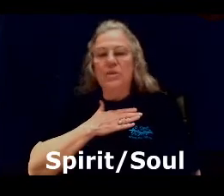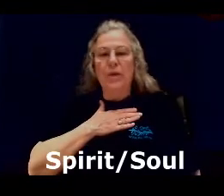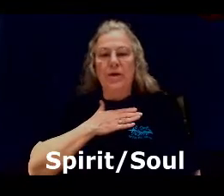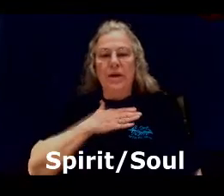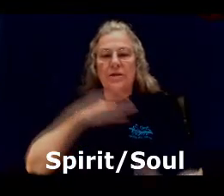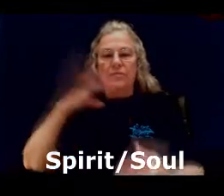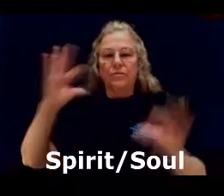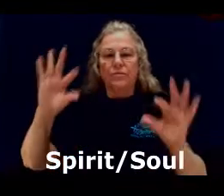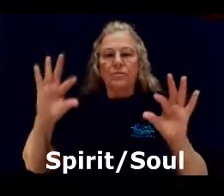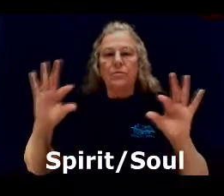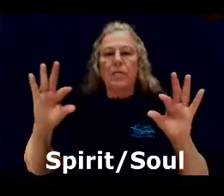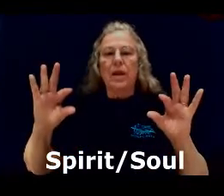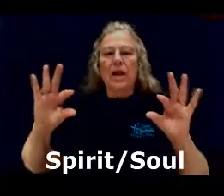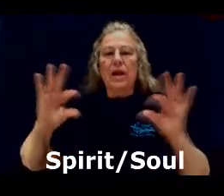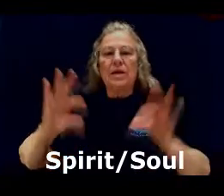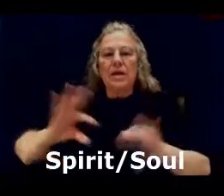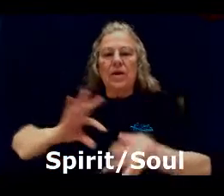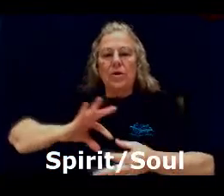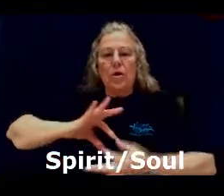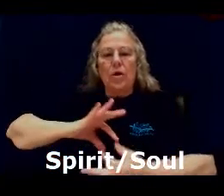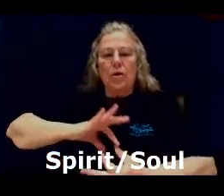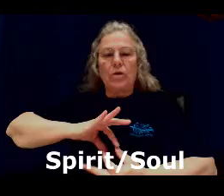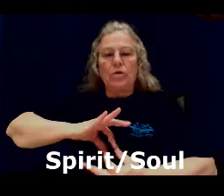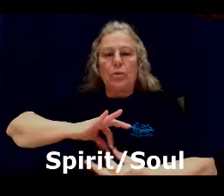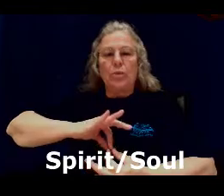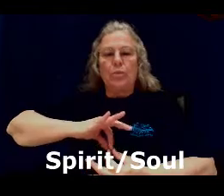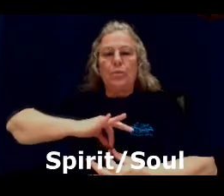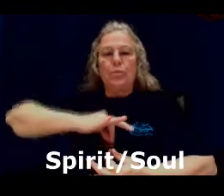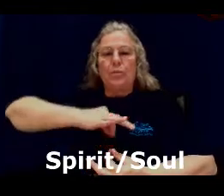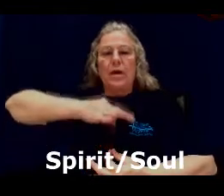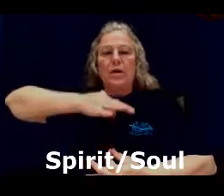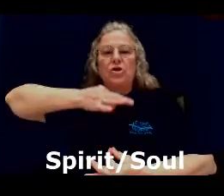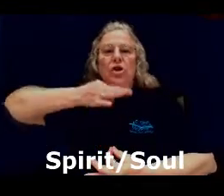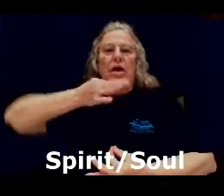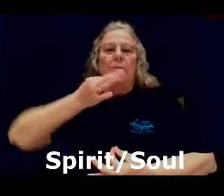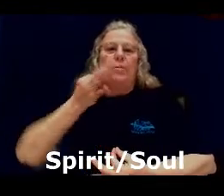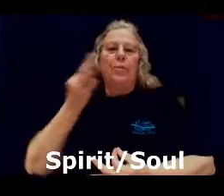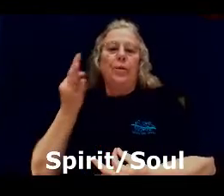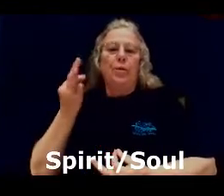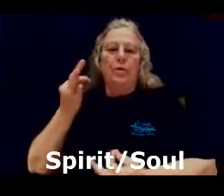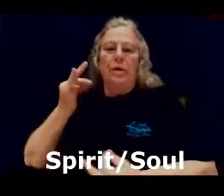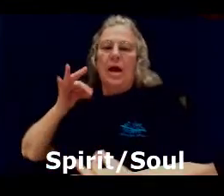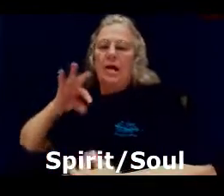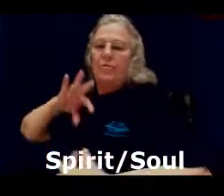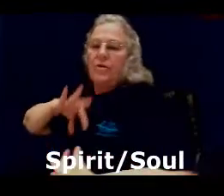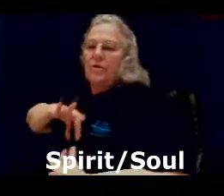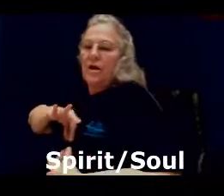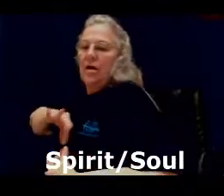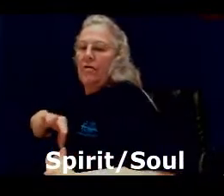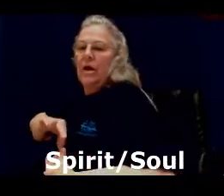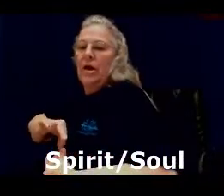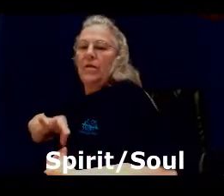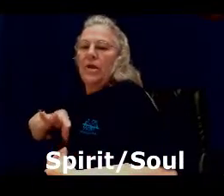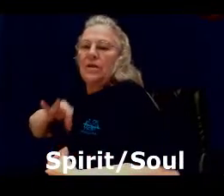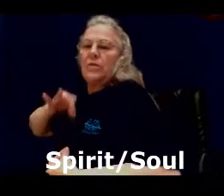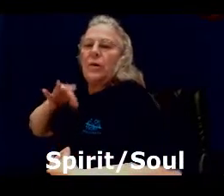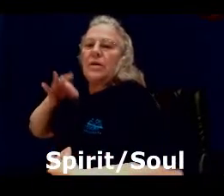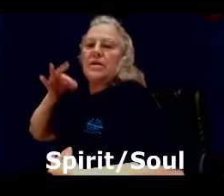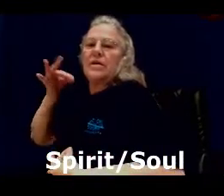Spirit. It's like you're going to pinch and pull out of yourself. That spirit is